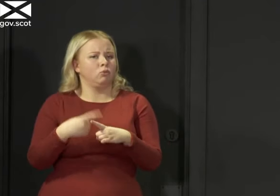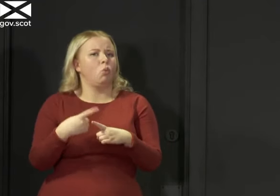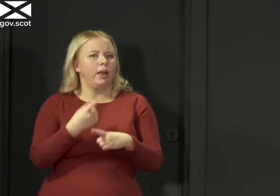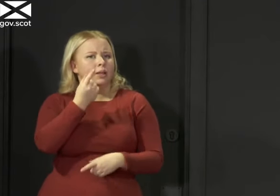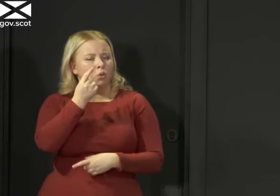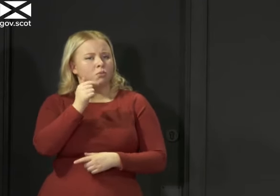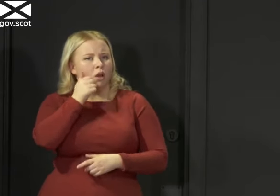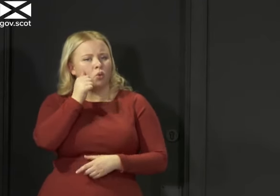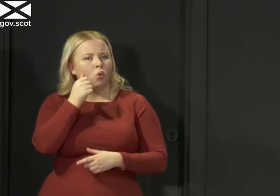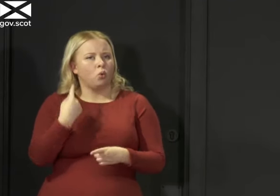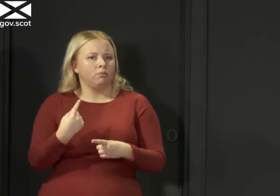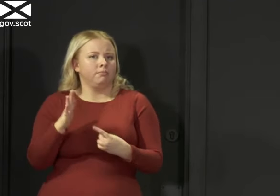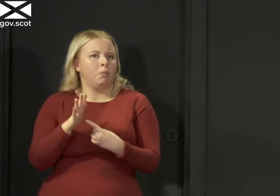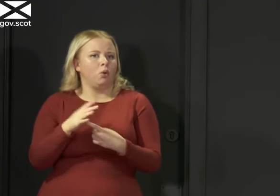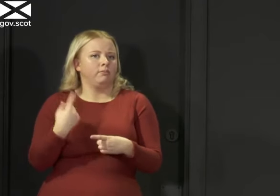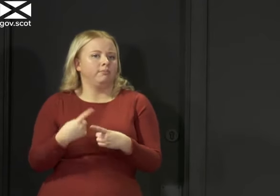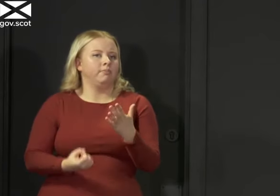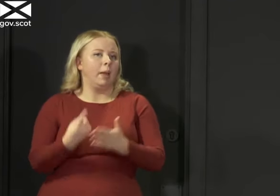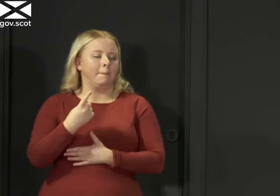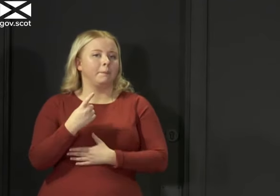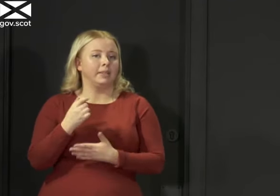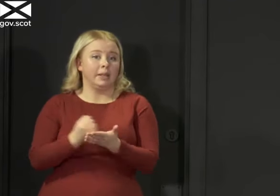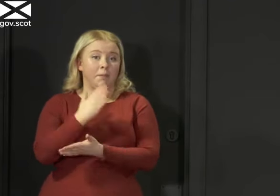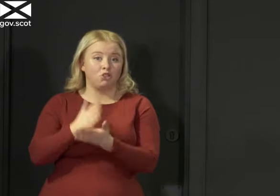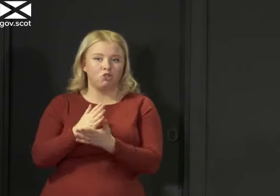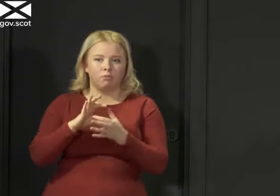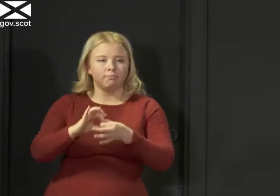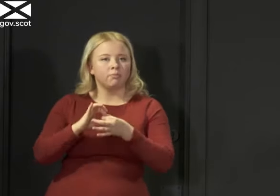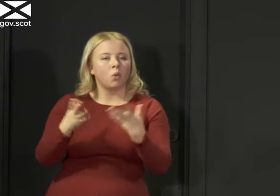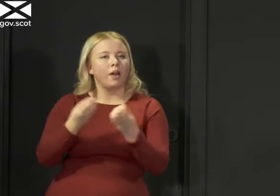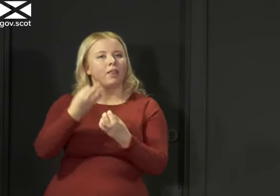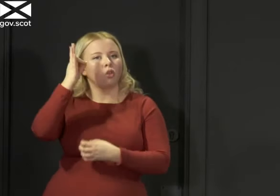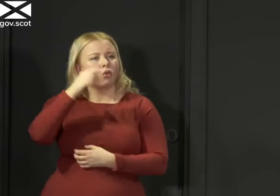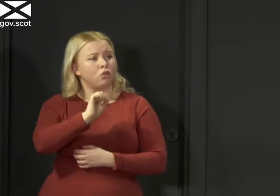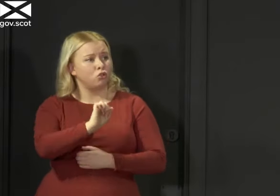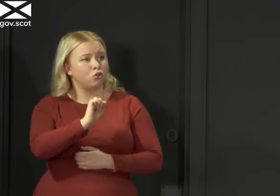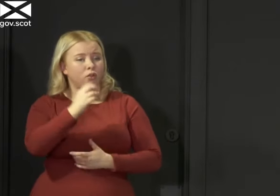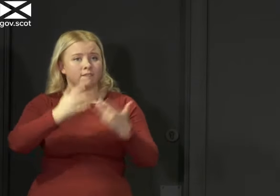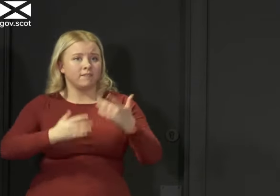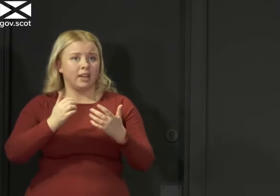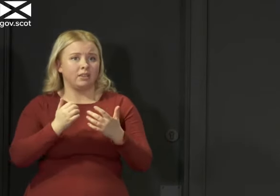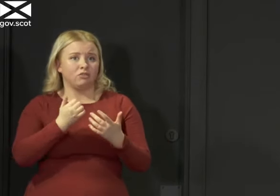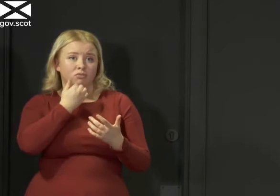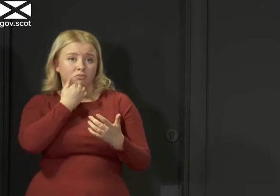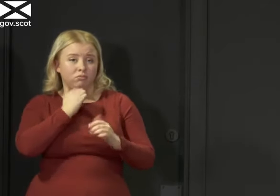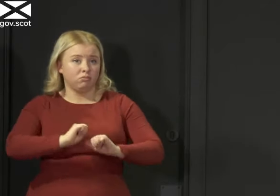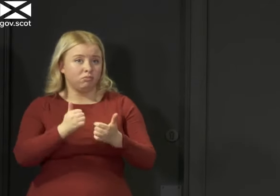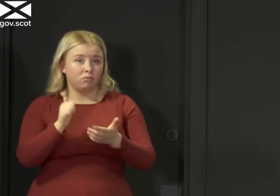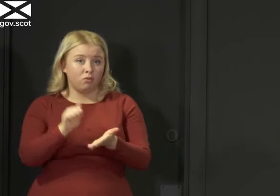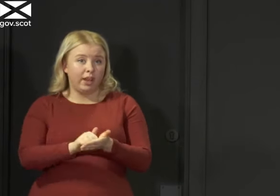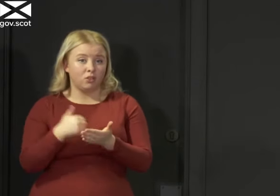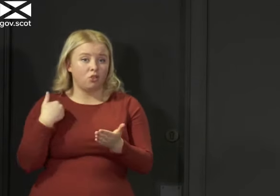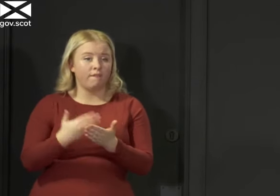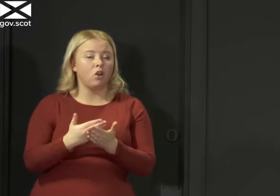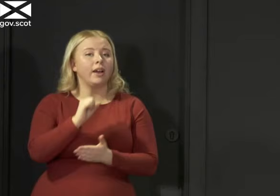with local authorities to make sure that it's happening as quickly as is feasible. Your figures are broadly right. There's so far